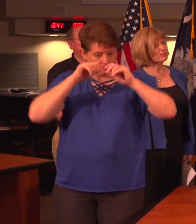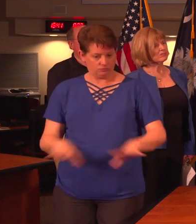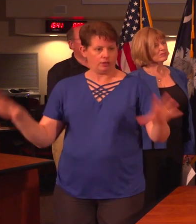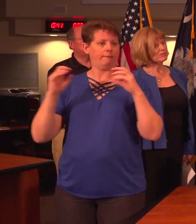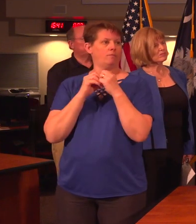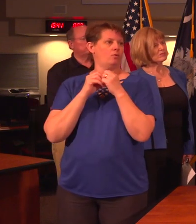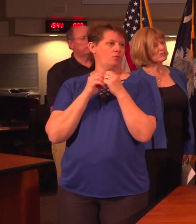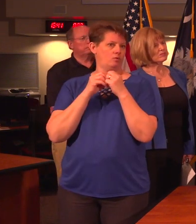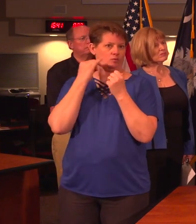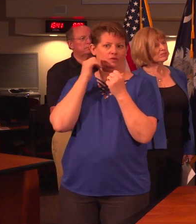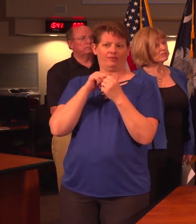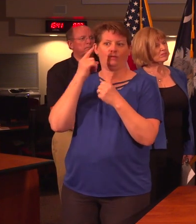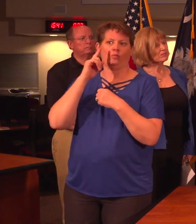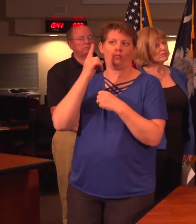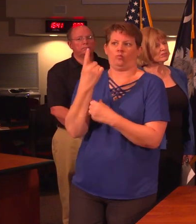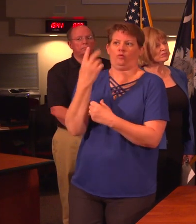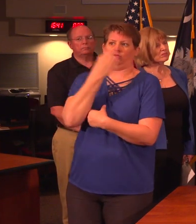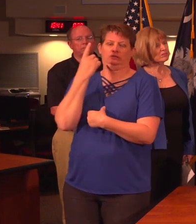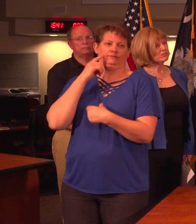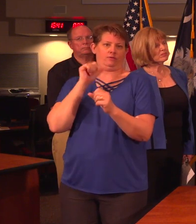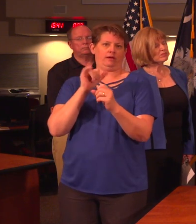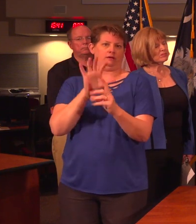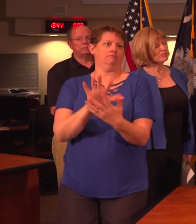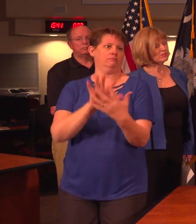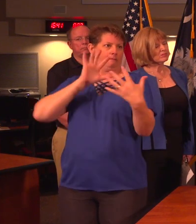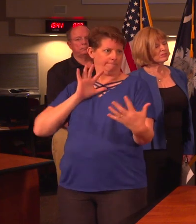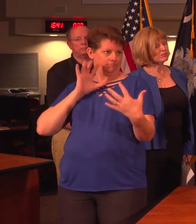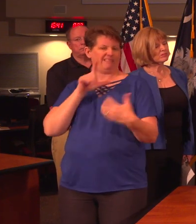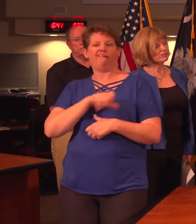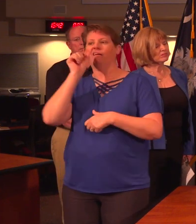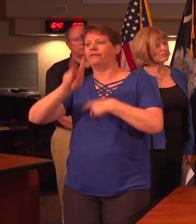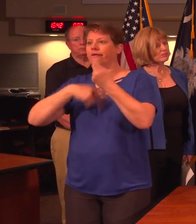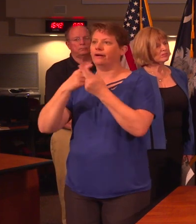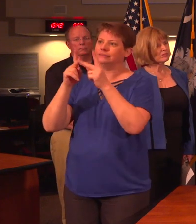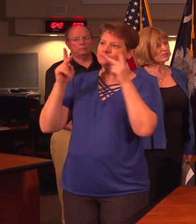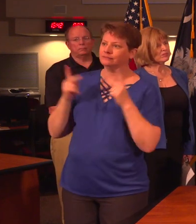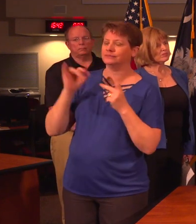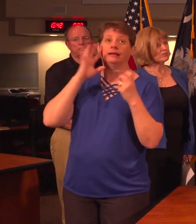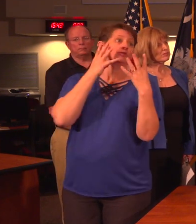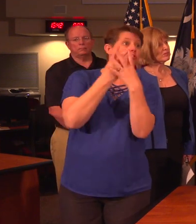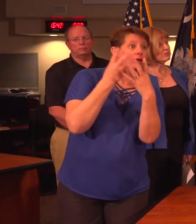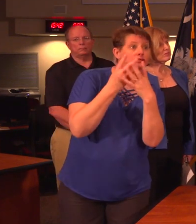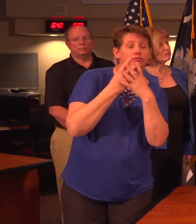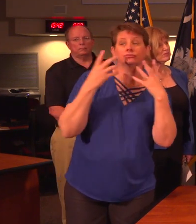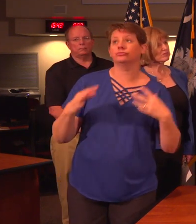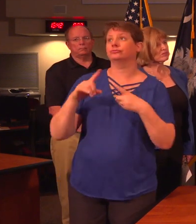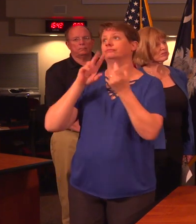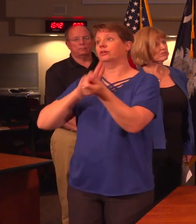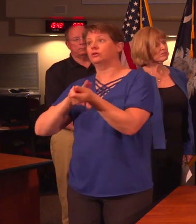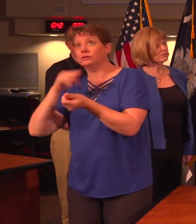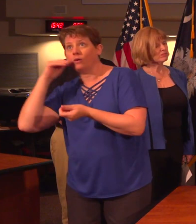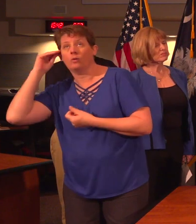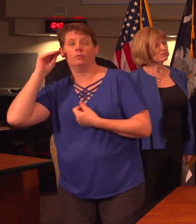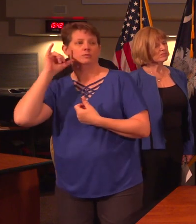and so that is one of the social distancing measures and in other special facilities like correctional facilities, nursing home